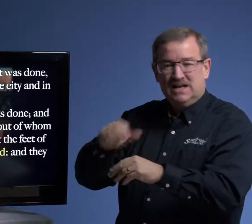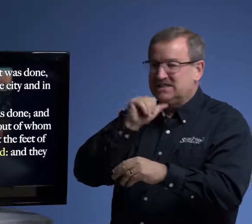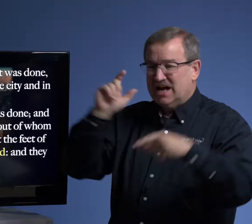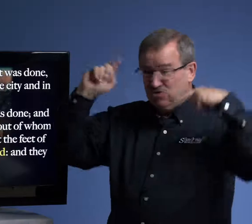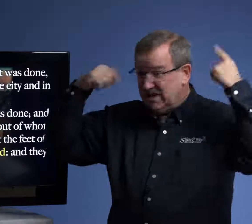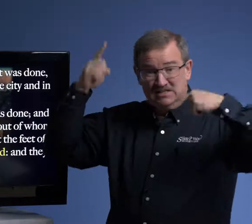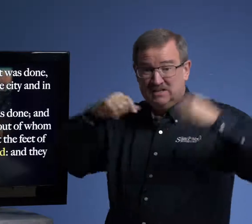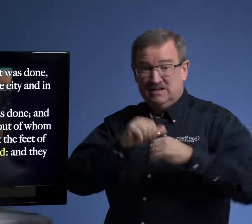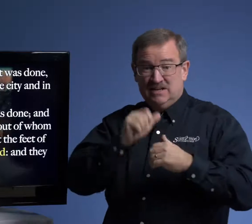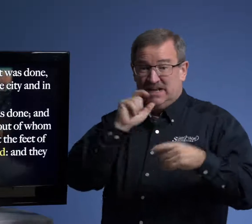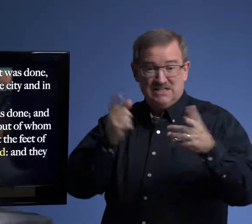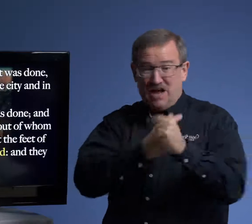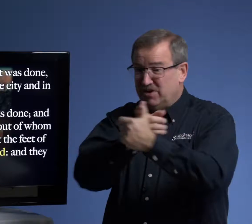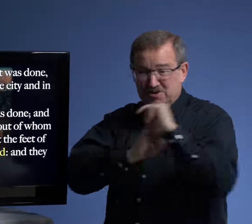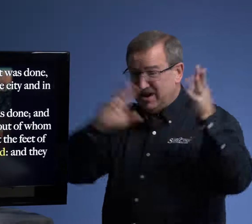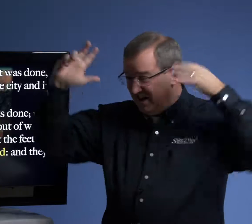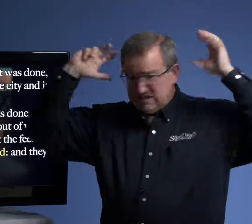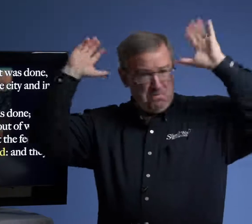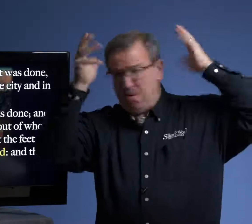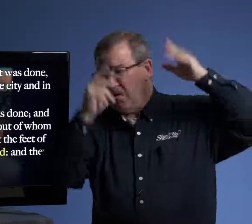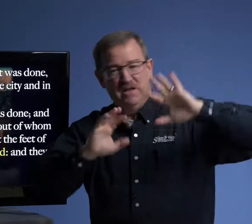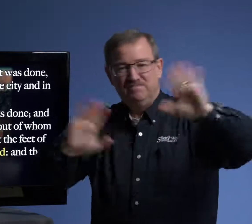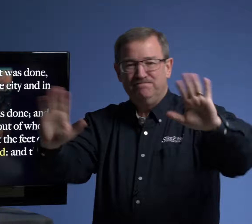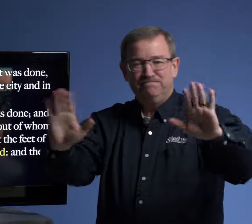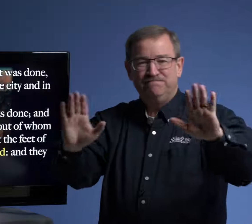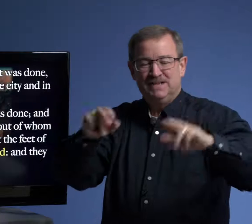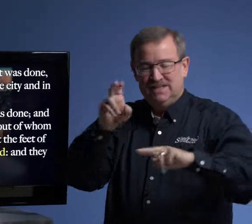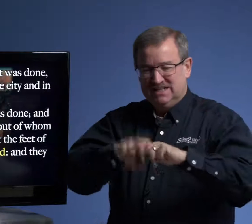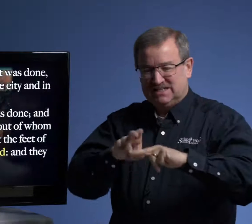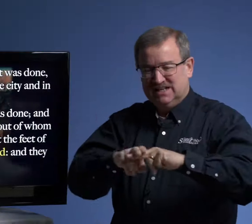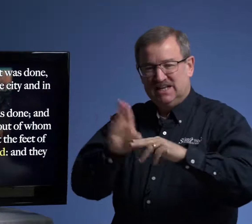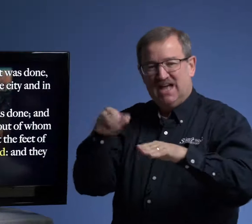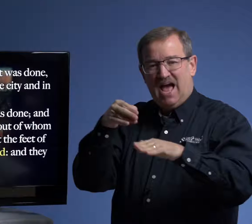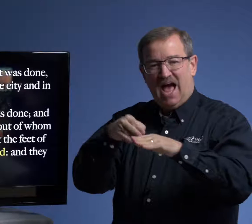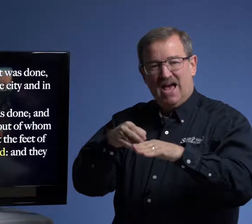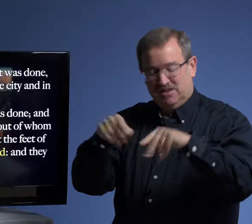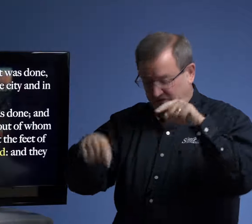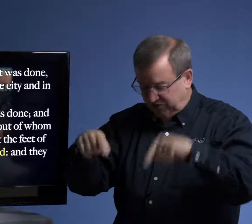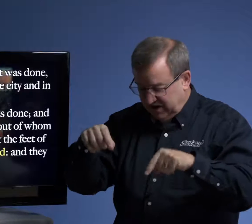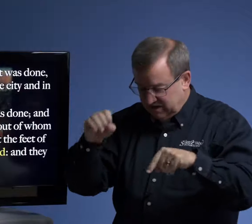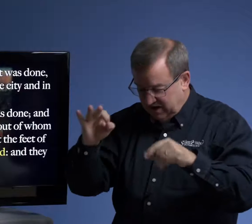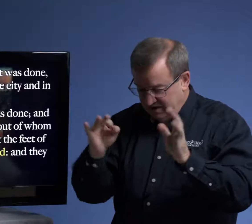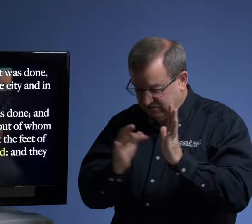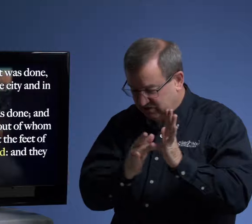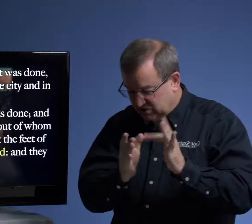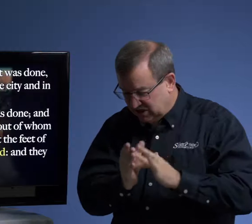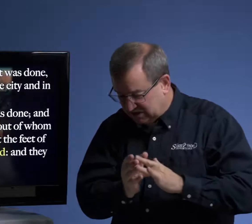He's not crazy. He's not running around. He's not blah, blah, blah. He's sitting at the feet of Jesus.